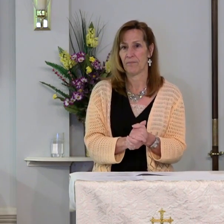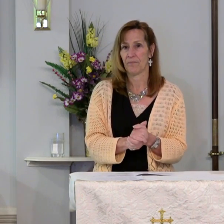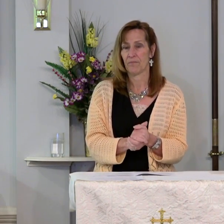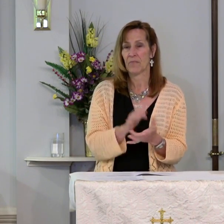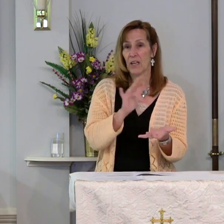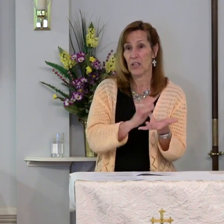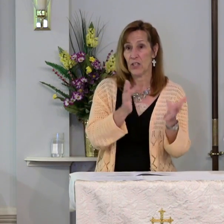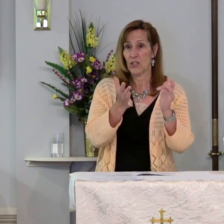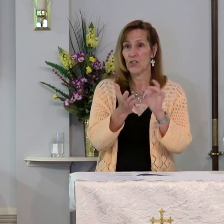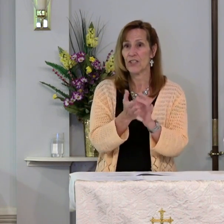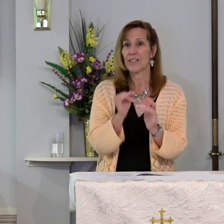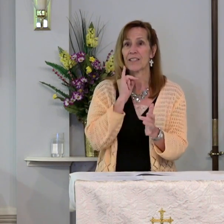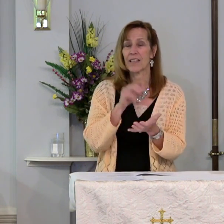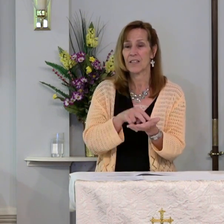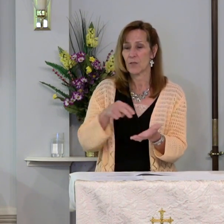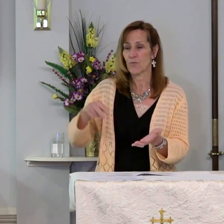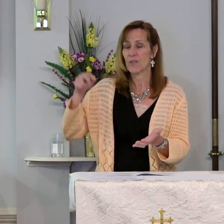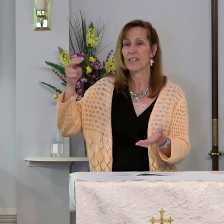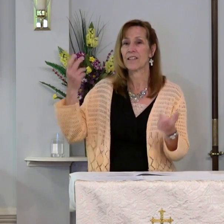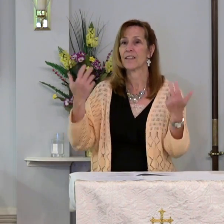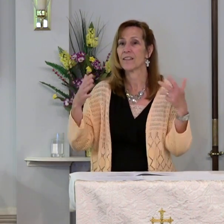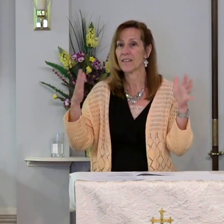Jesus is risen.